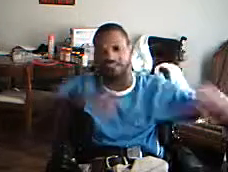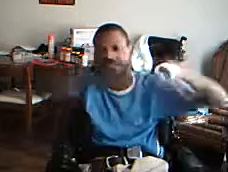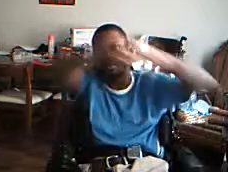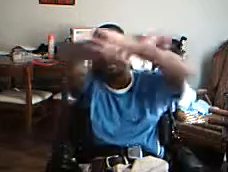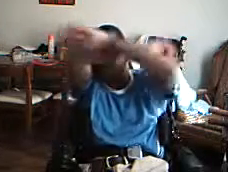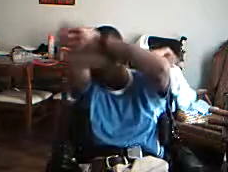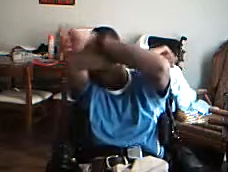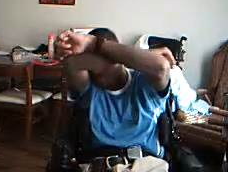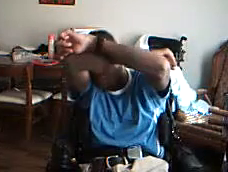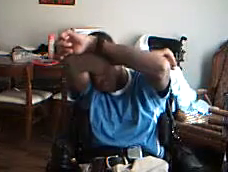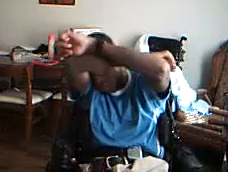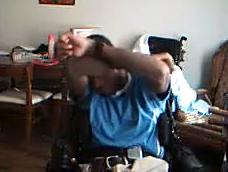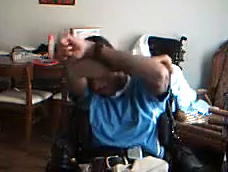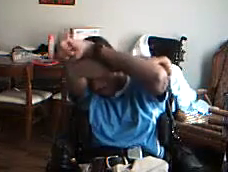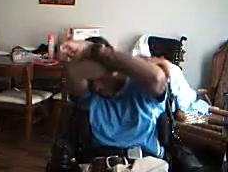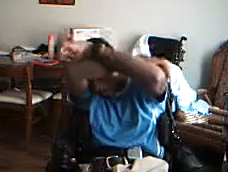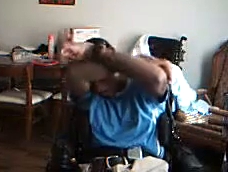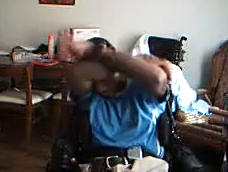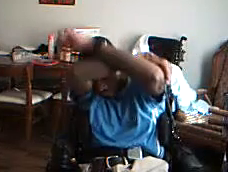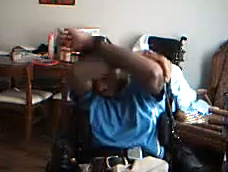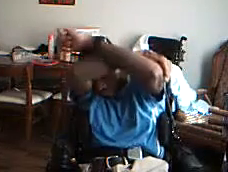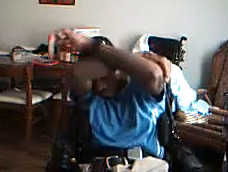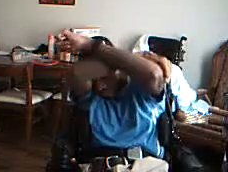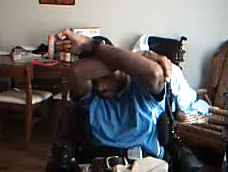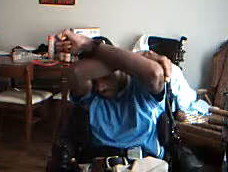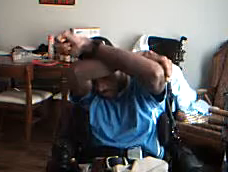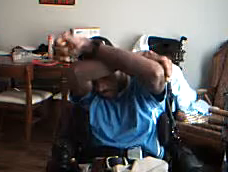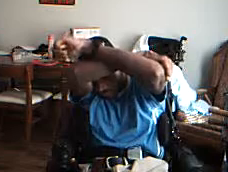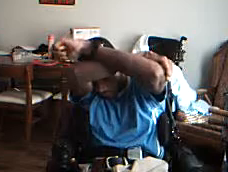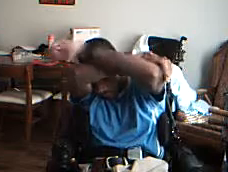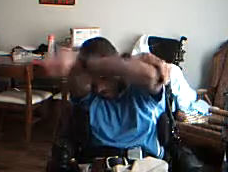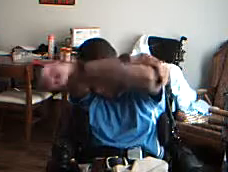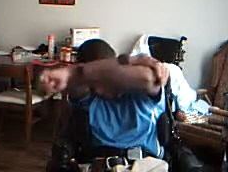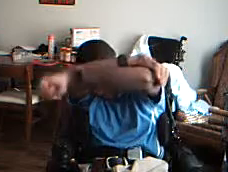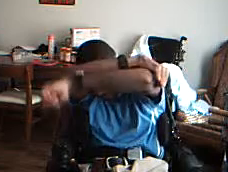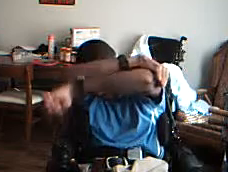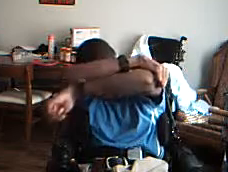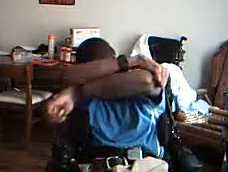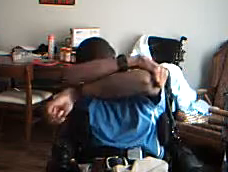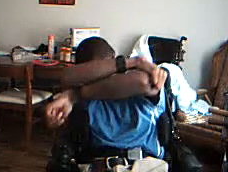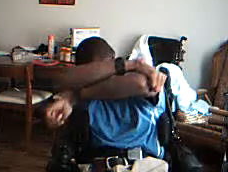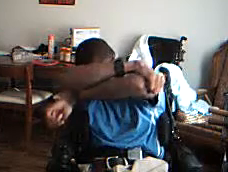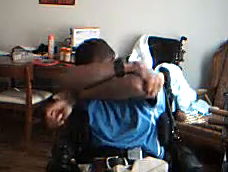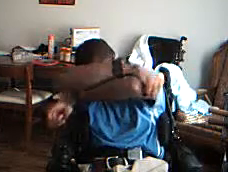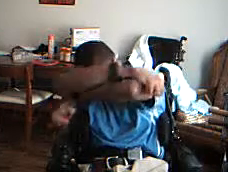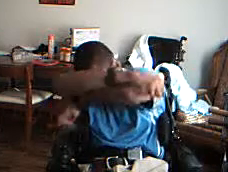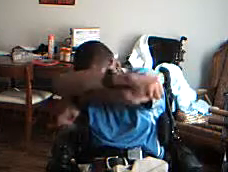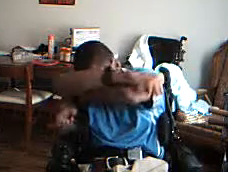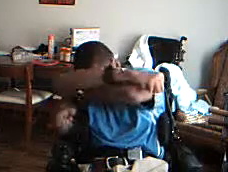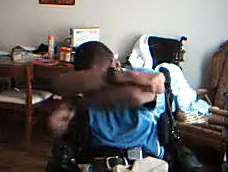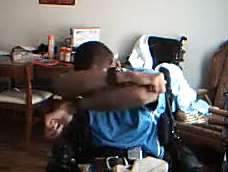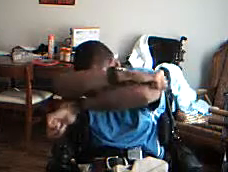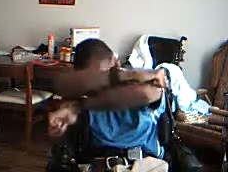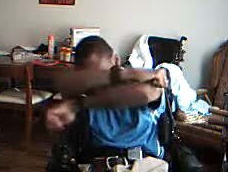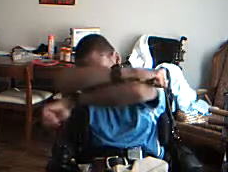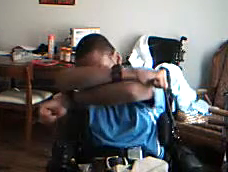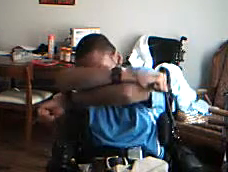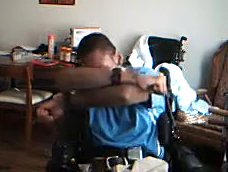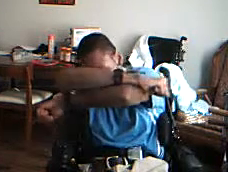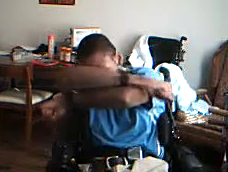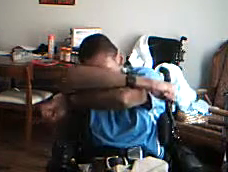people think you're covering up and you're cowering. You're not cowering. You're just.